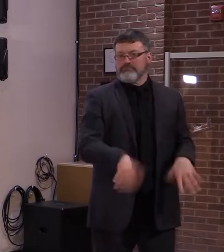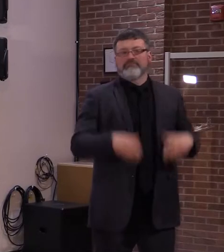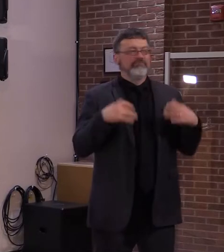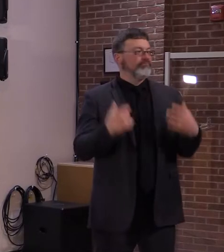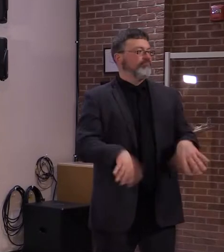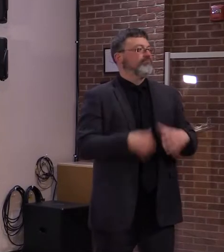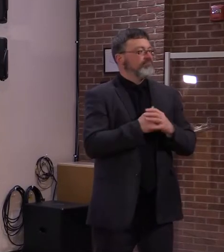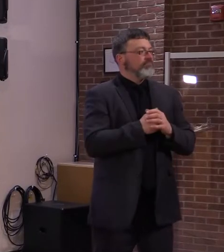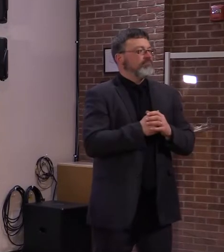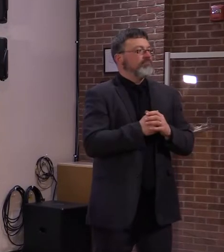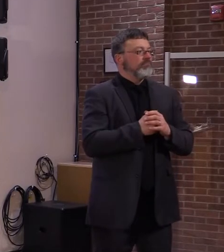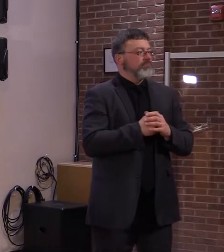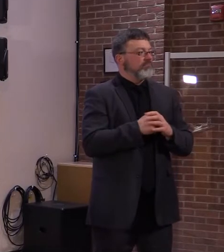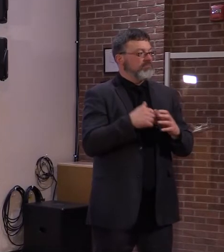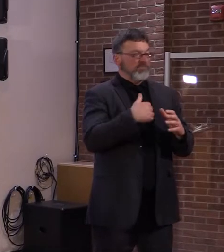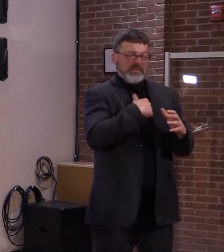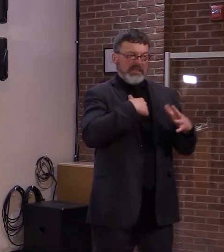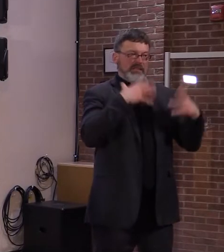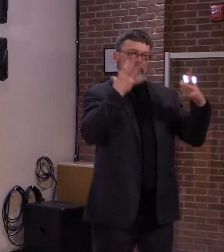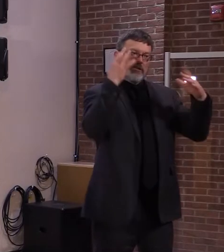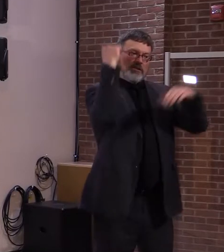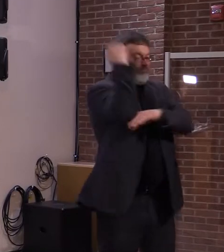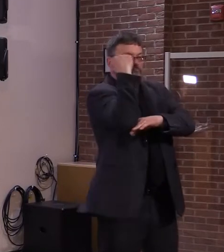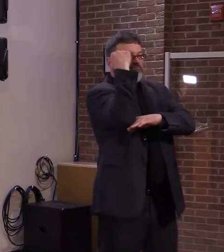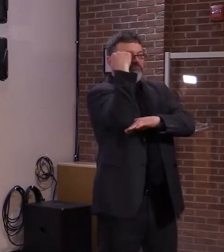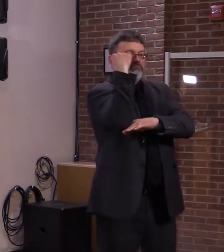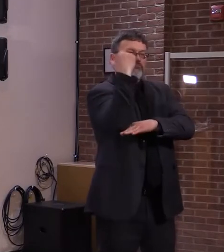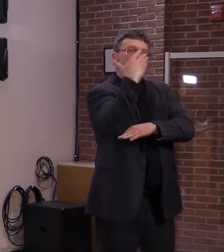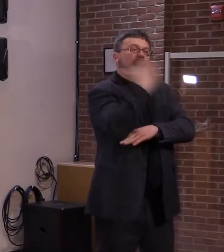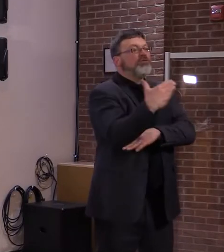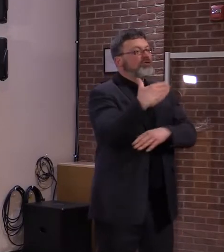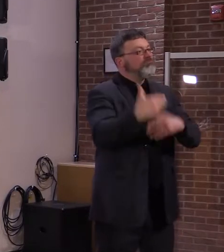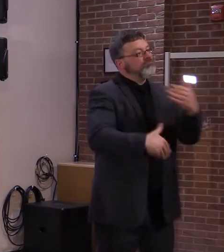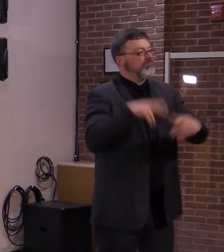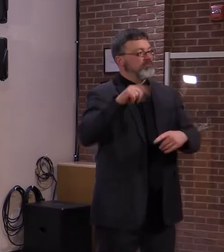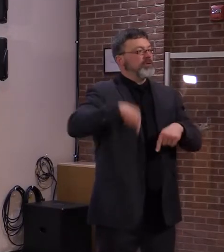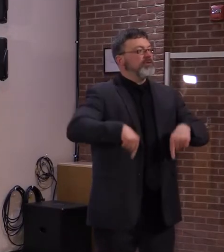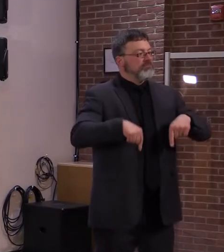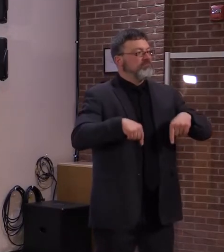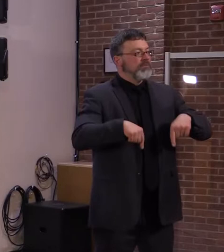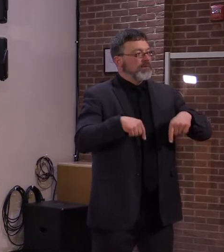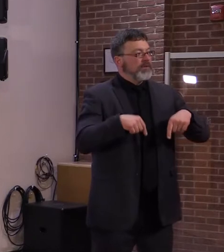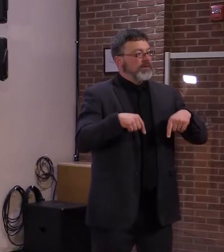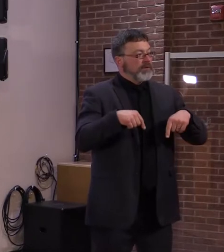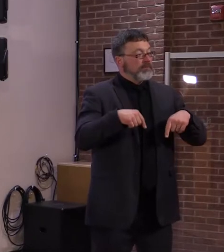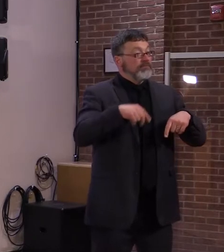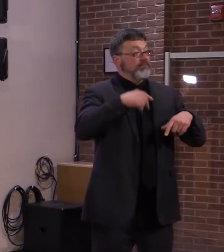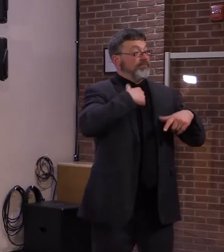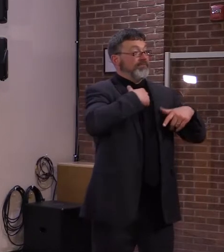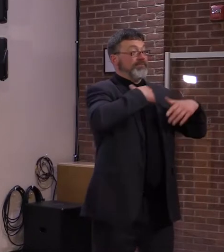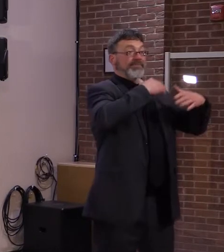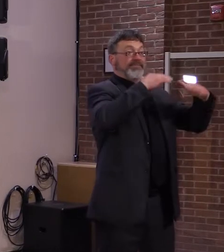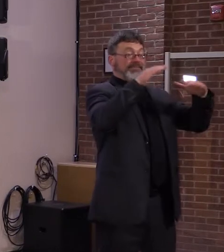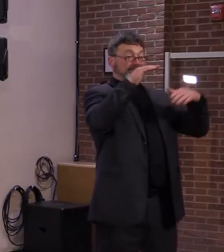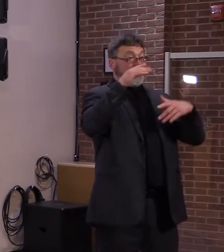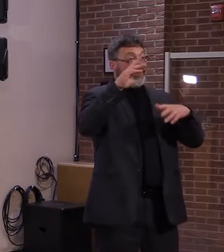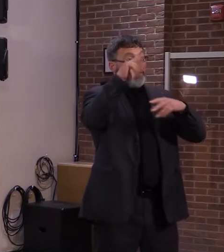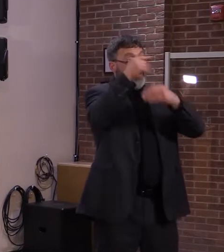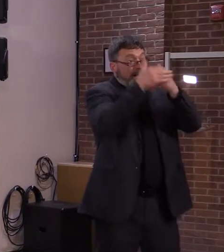to move into step two of the Vermont Forward Plan, which we'll discuss in further detail on Friday.